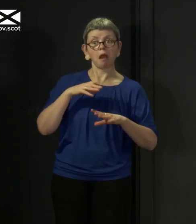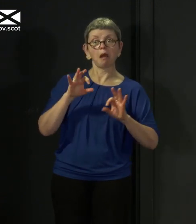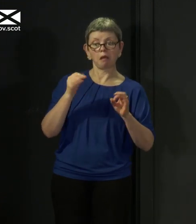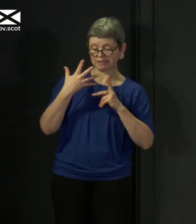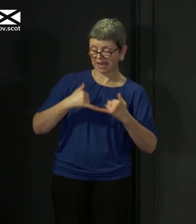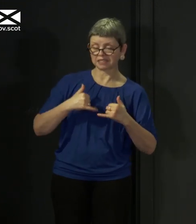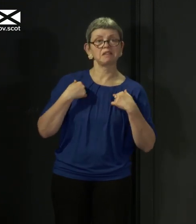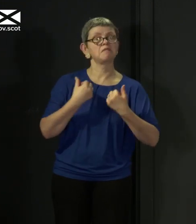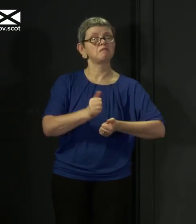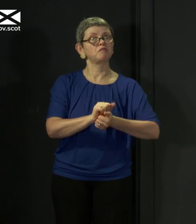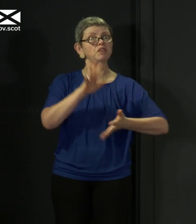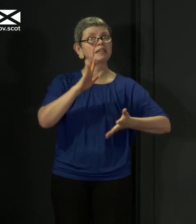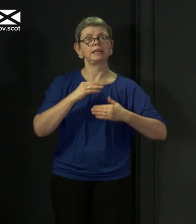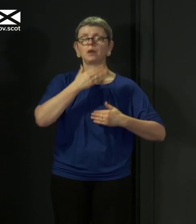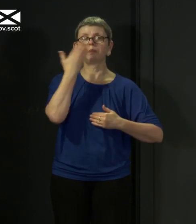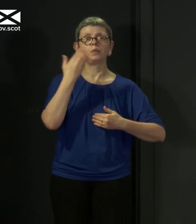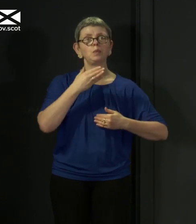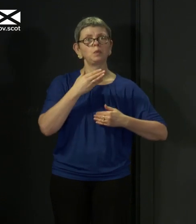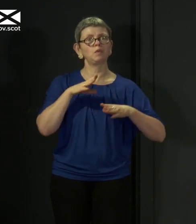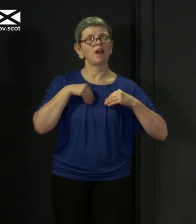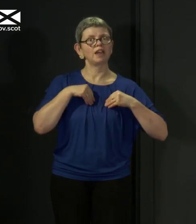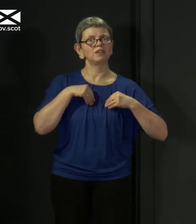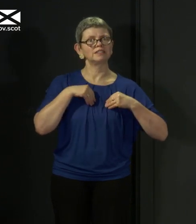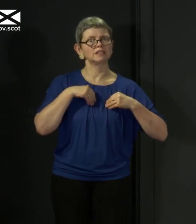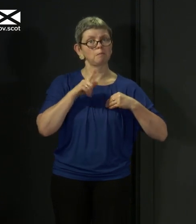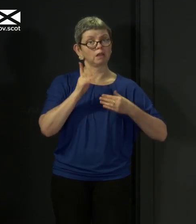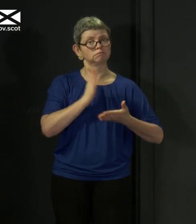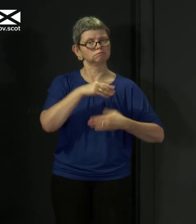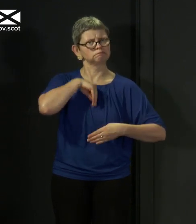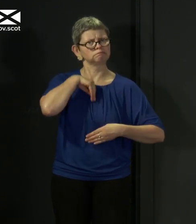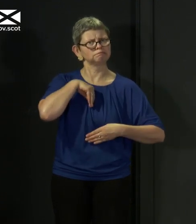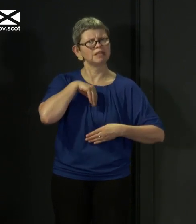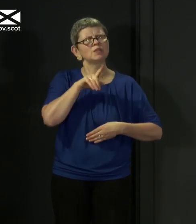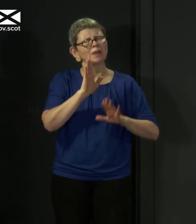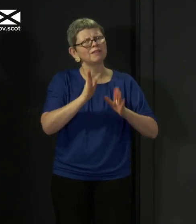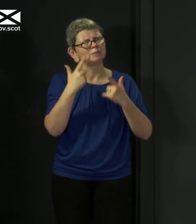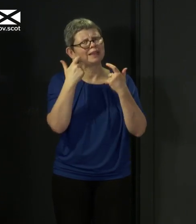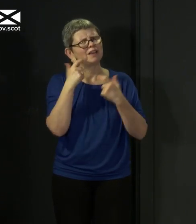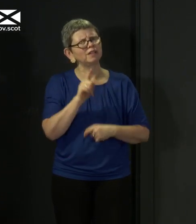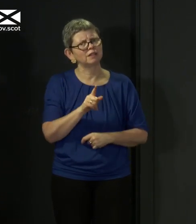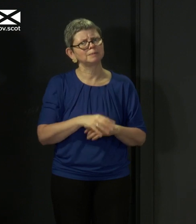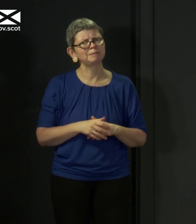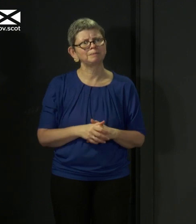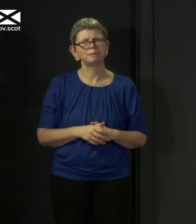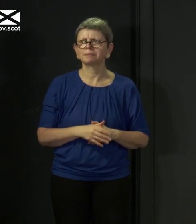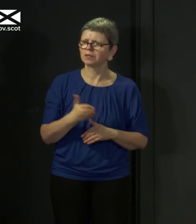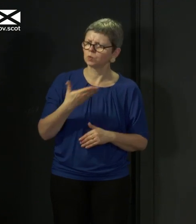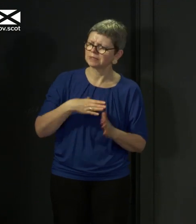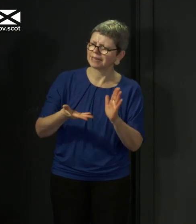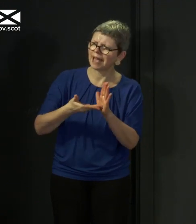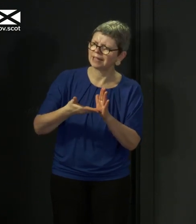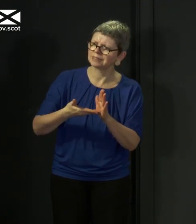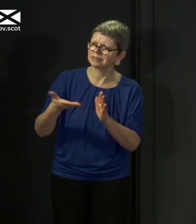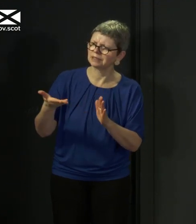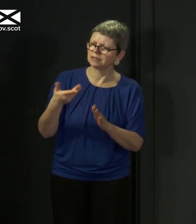continue to be considered as we expand the use of the testing capacity that is building up all the time. Do you want to say anything about the